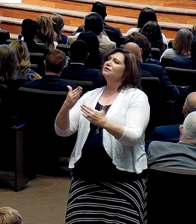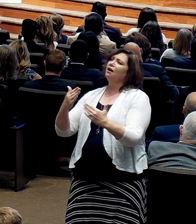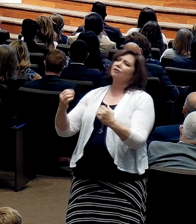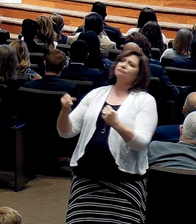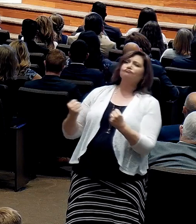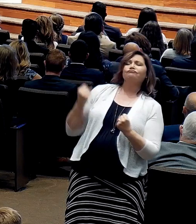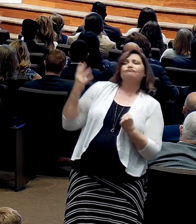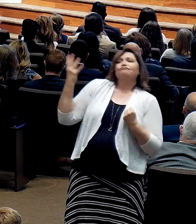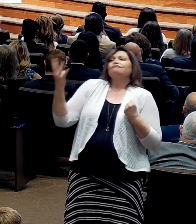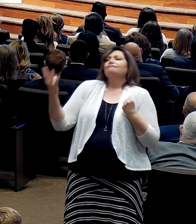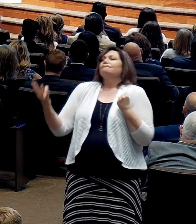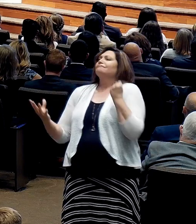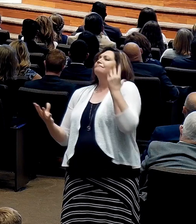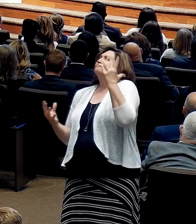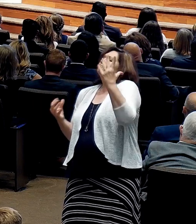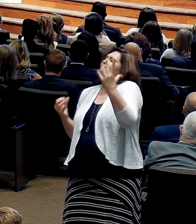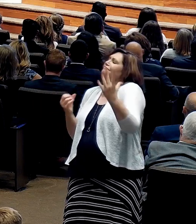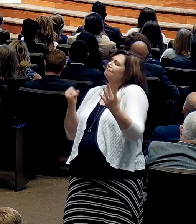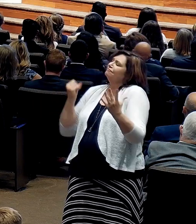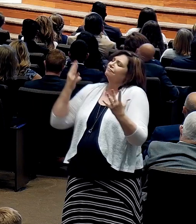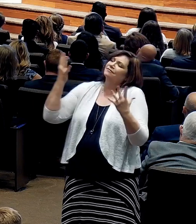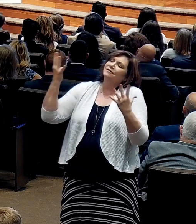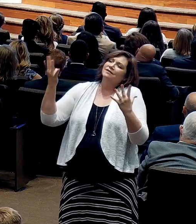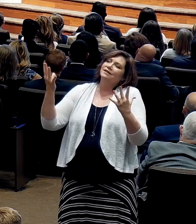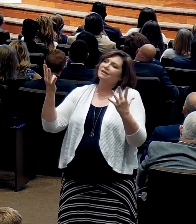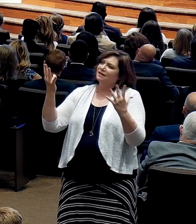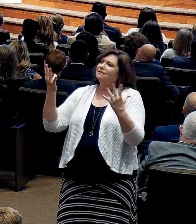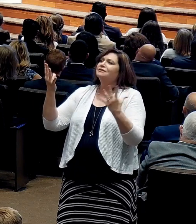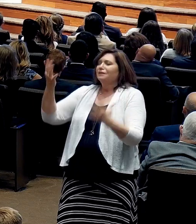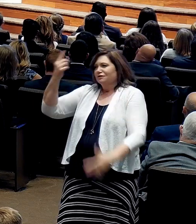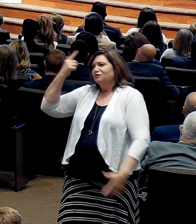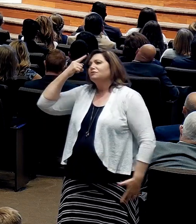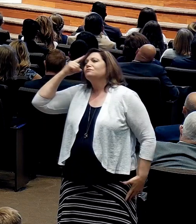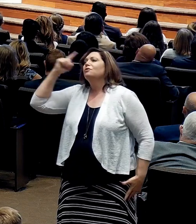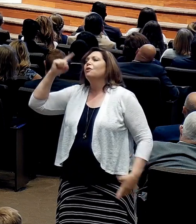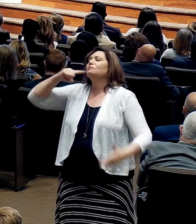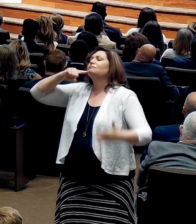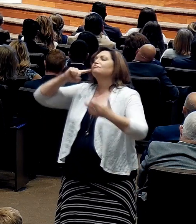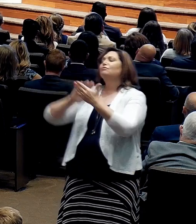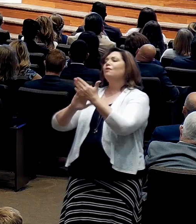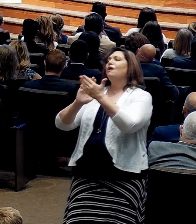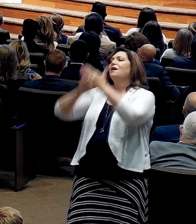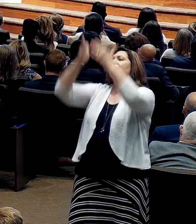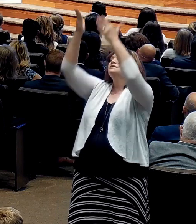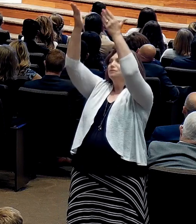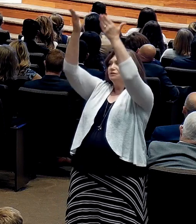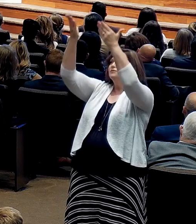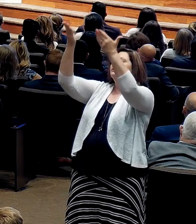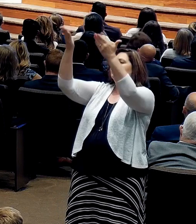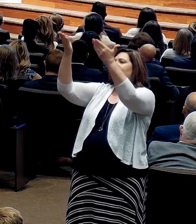my praise be unrestrained, my heart longs to sing.